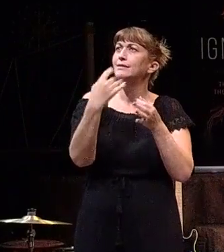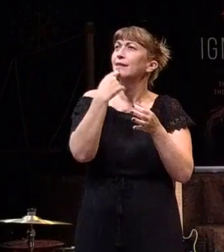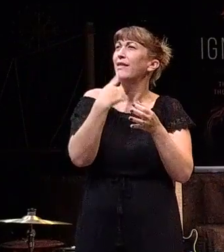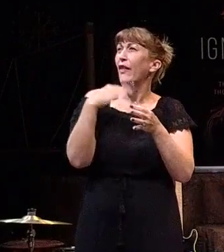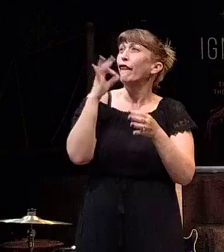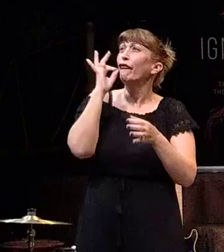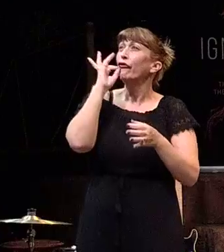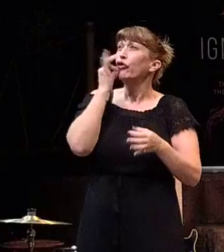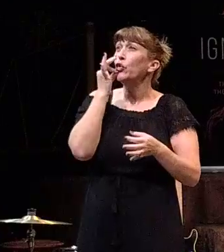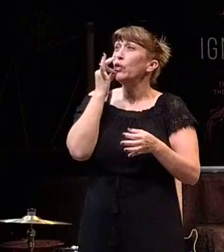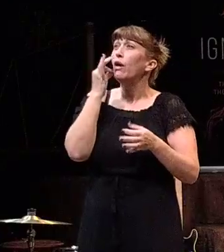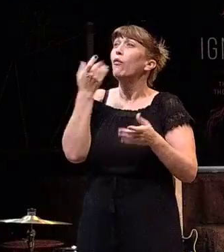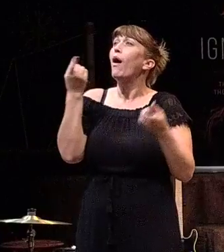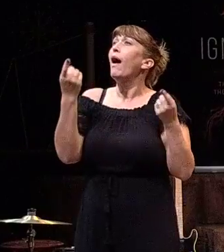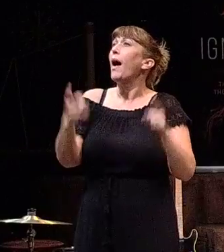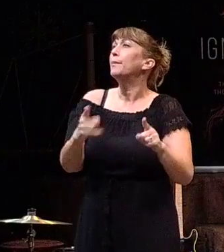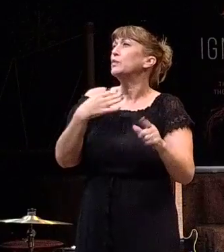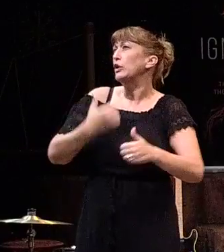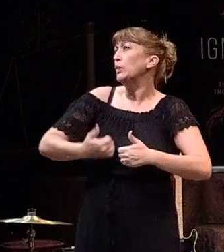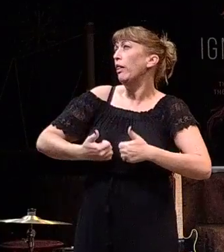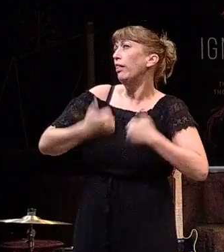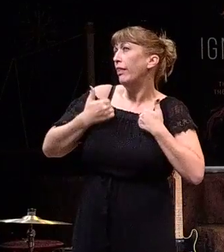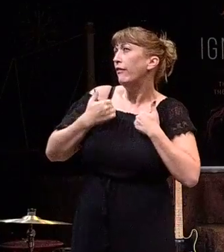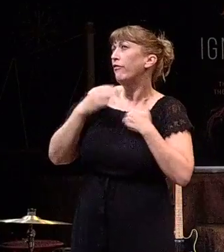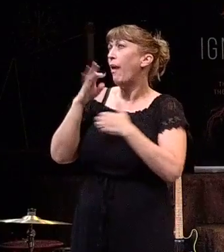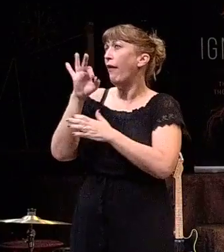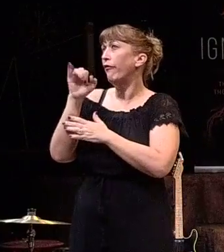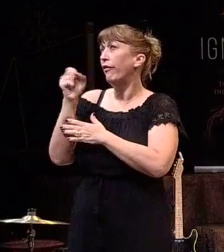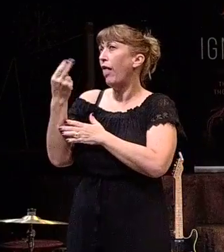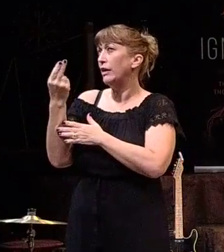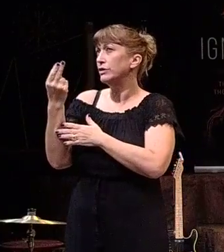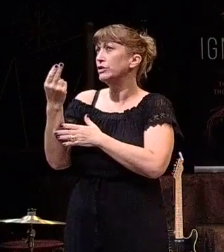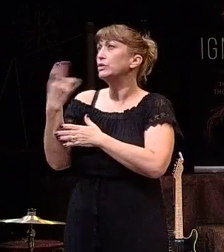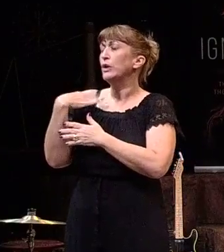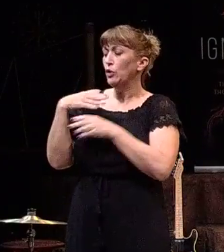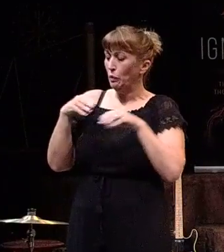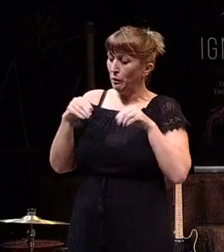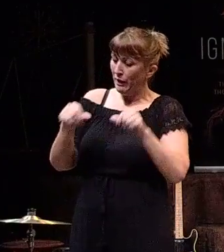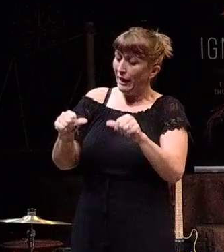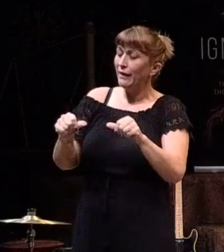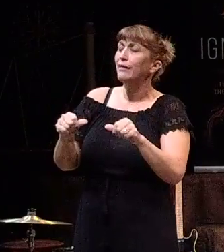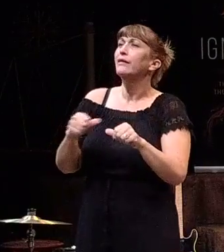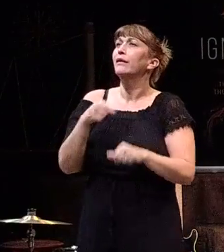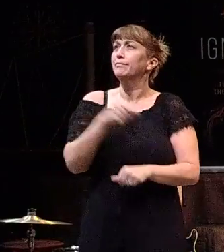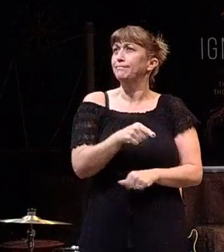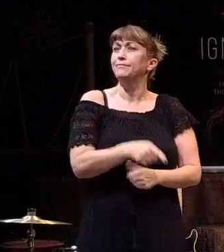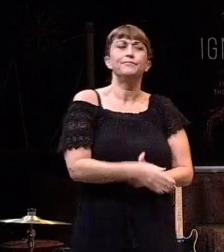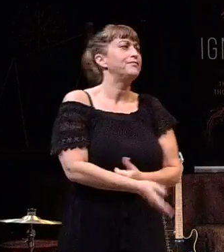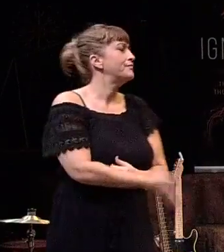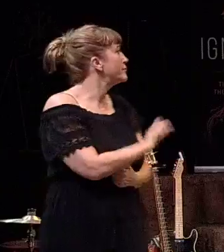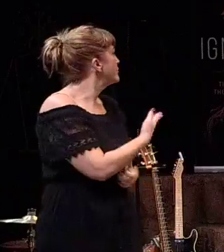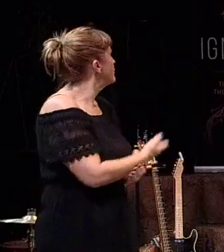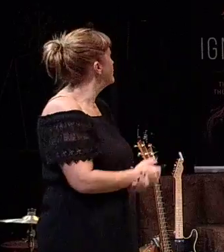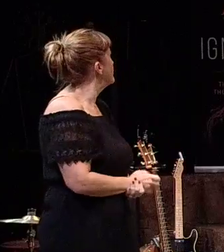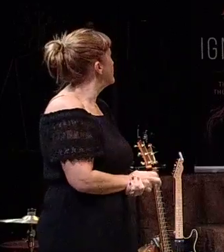of what happens when you live by your flesh. When you plant the seeds of your flesh, it says the acts of the flesh are obvious. It